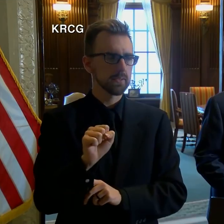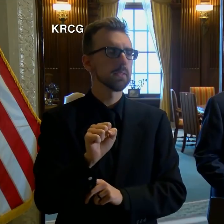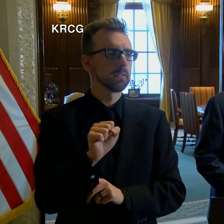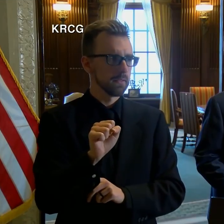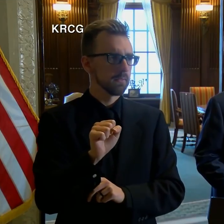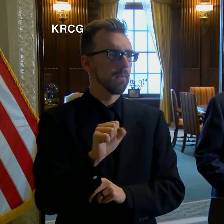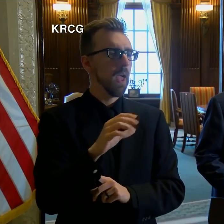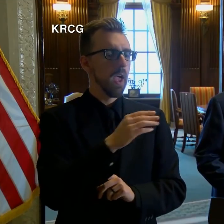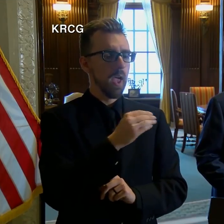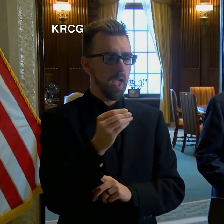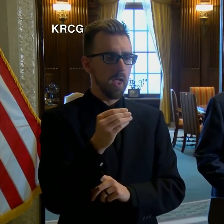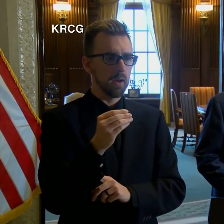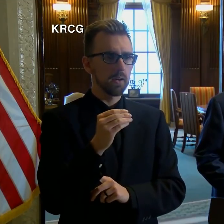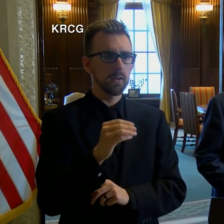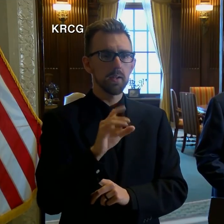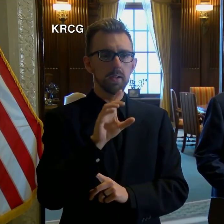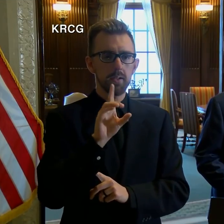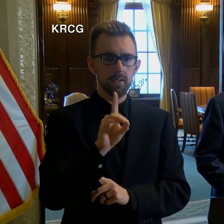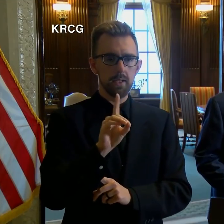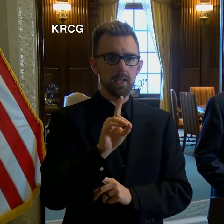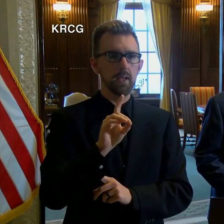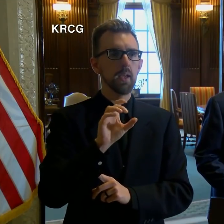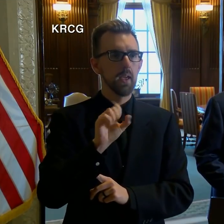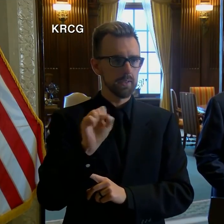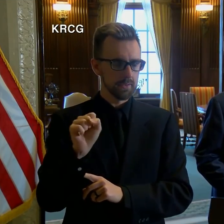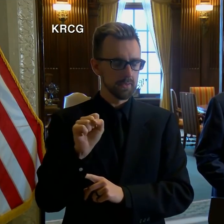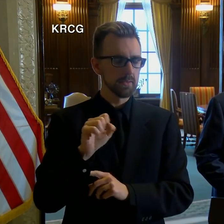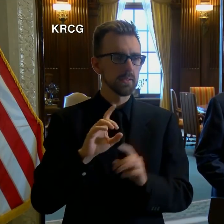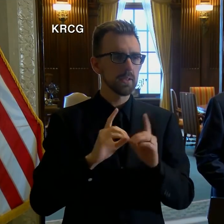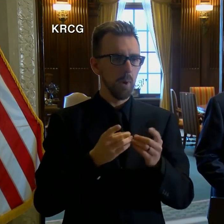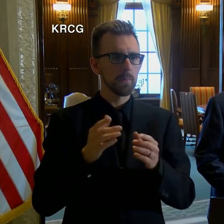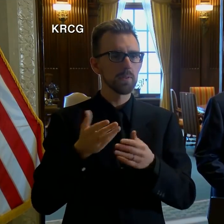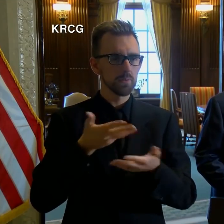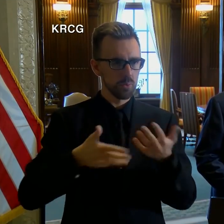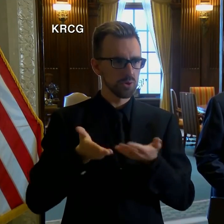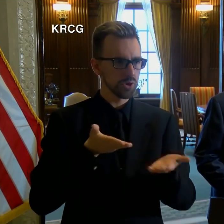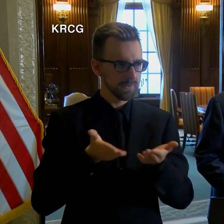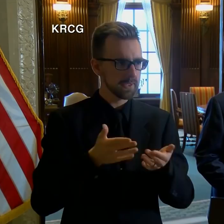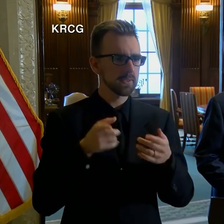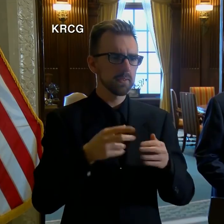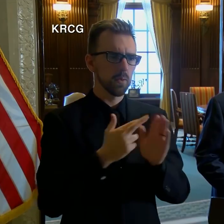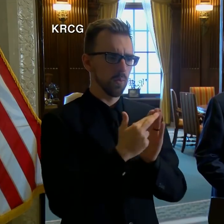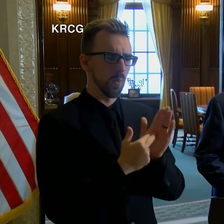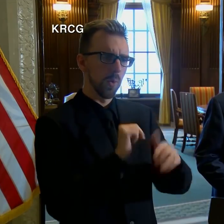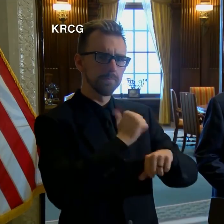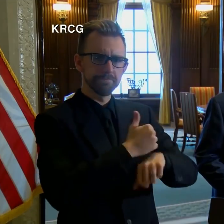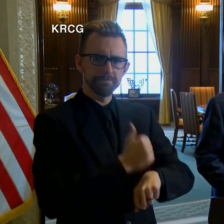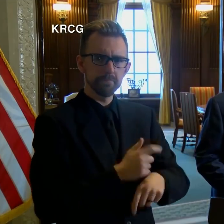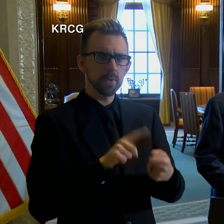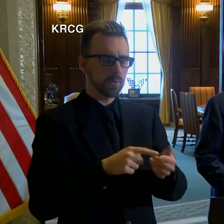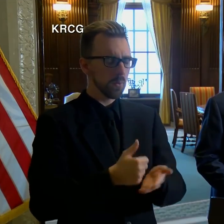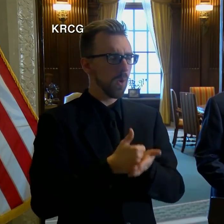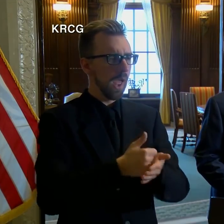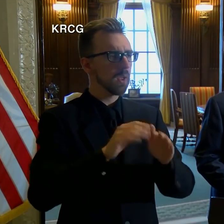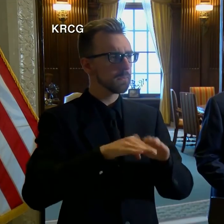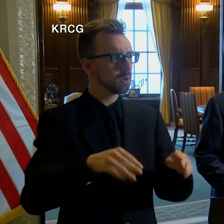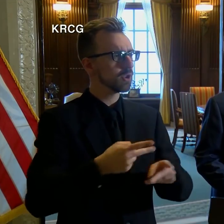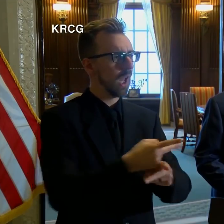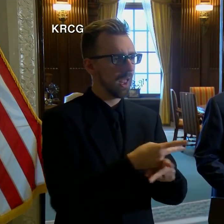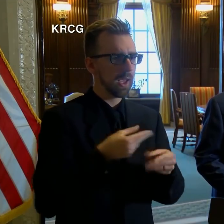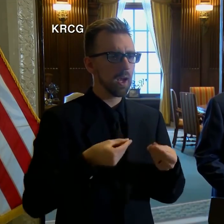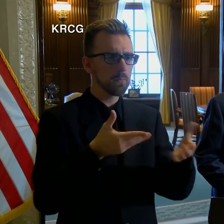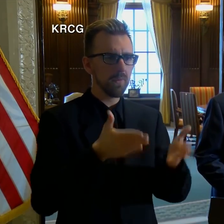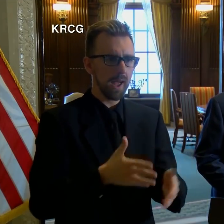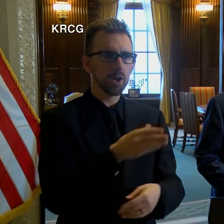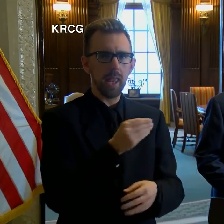and the Department of Social Services have taken regulatory action to assist child care providers and